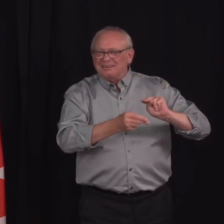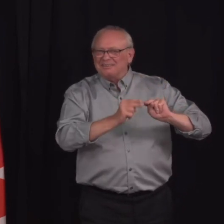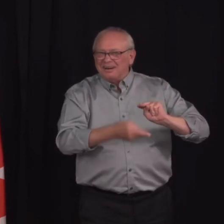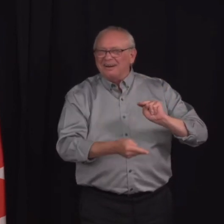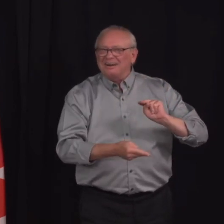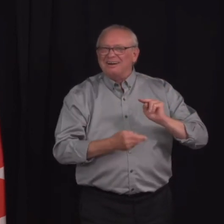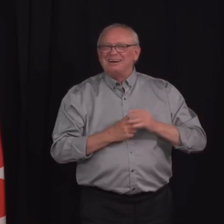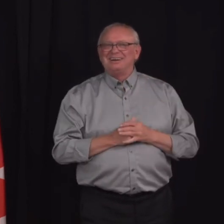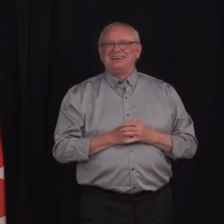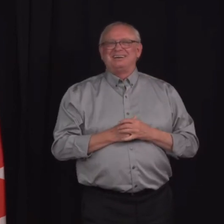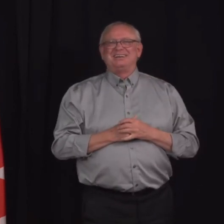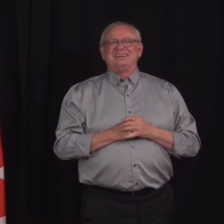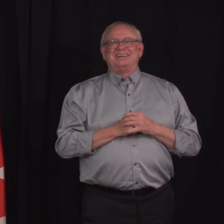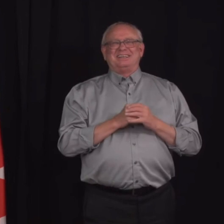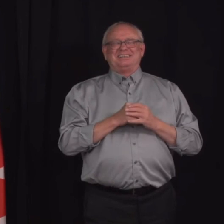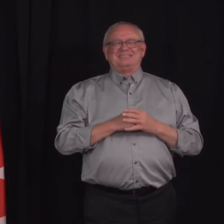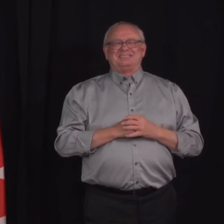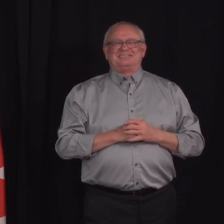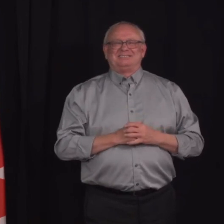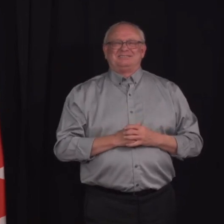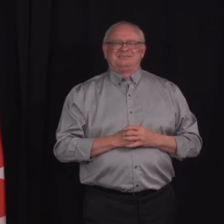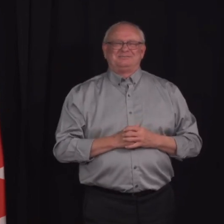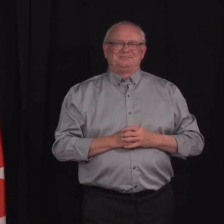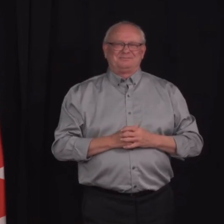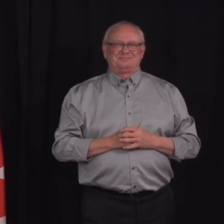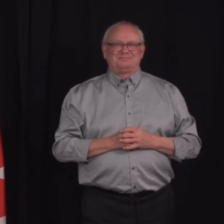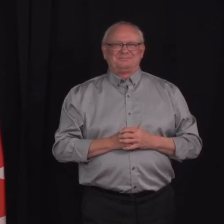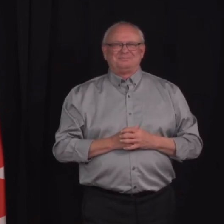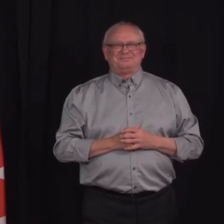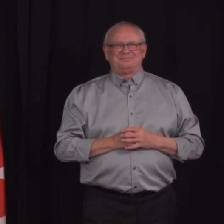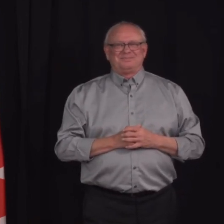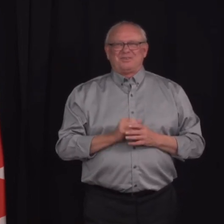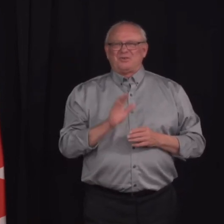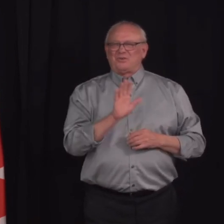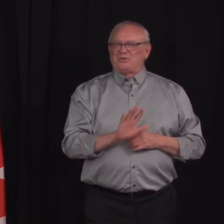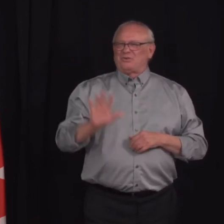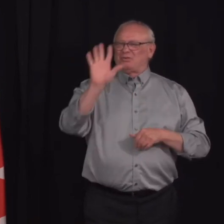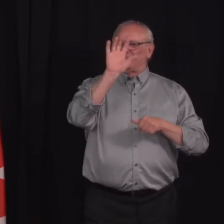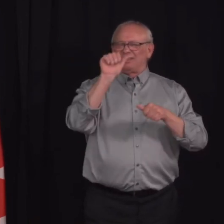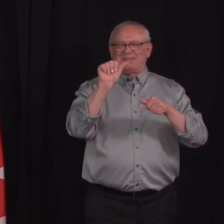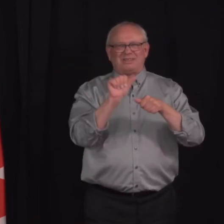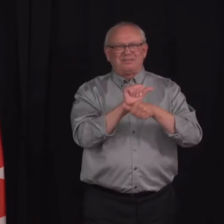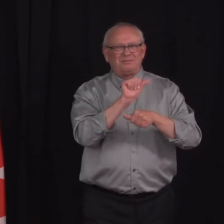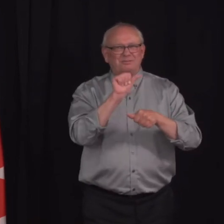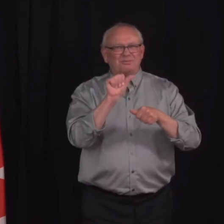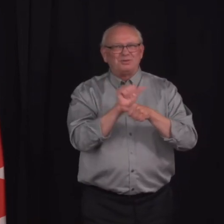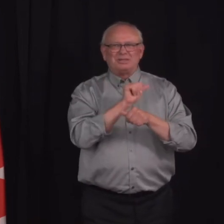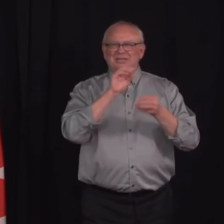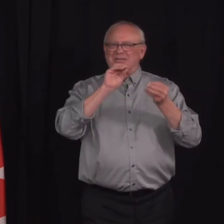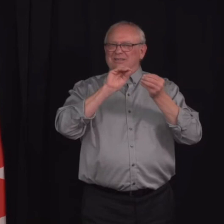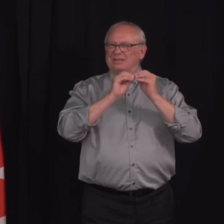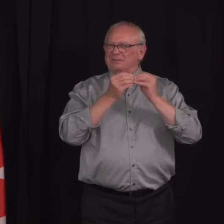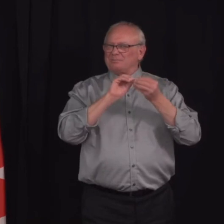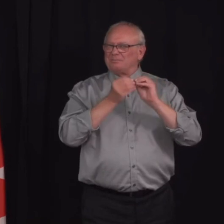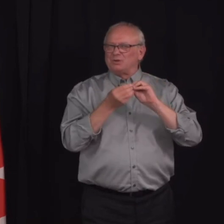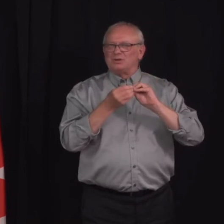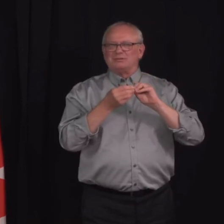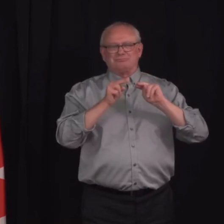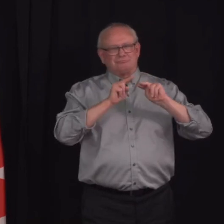cases on a daily basis all across Alberta. Over the last 24 hours, we've identified